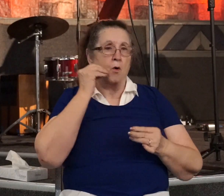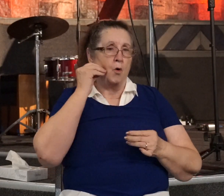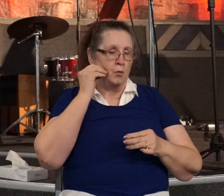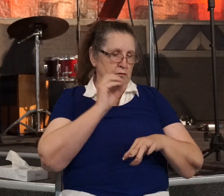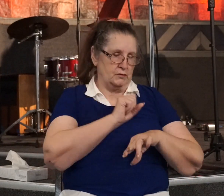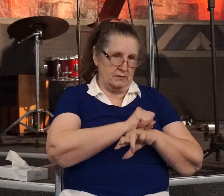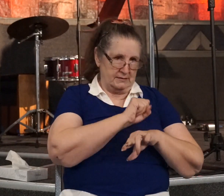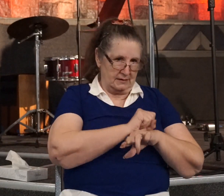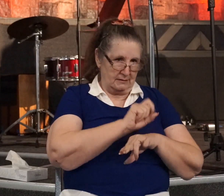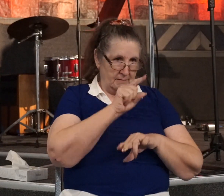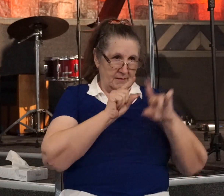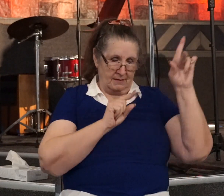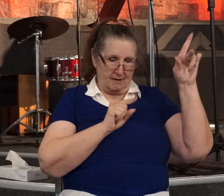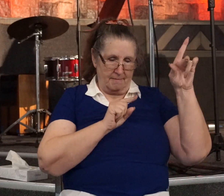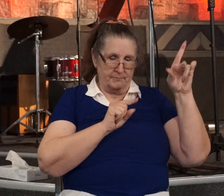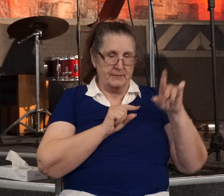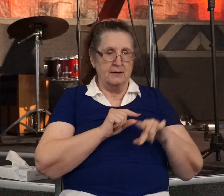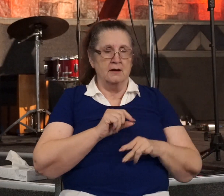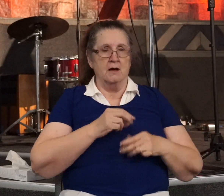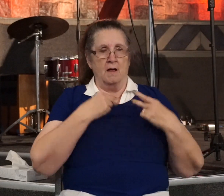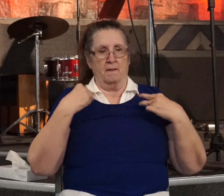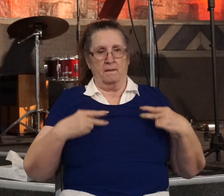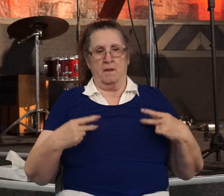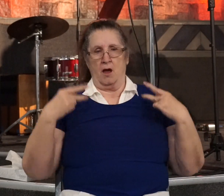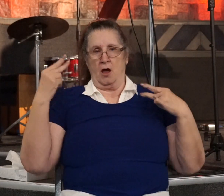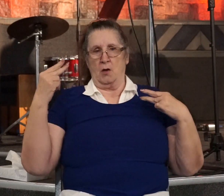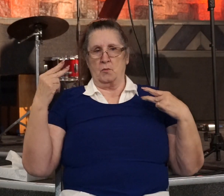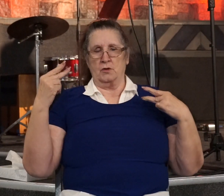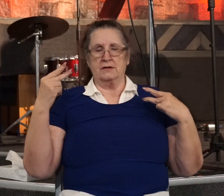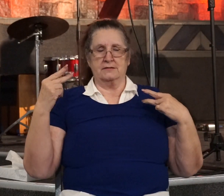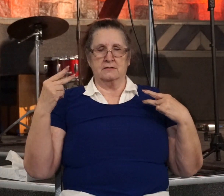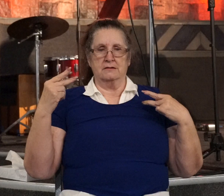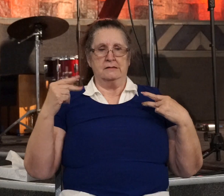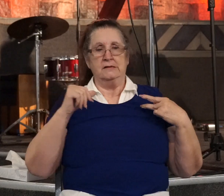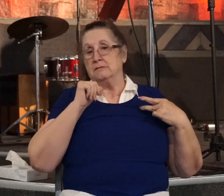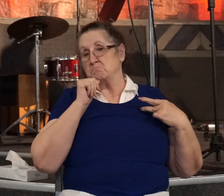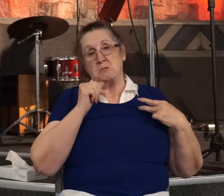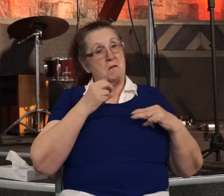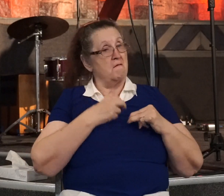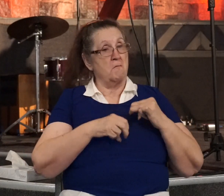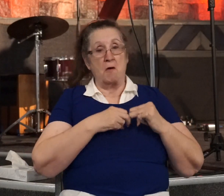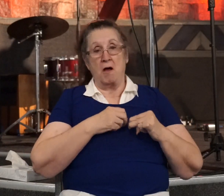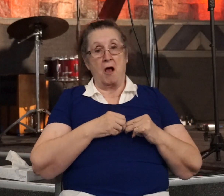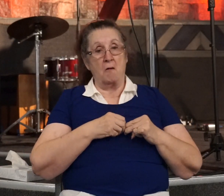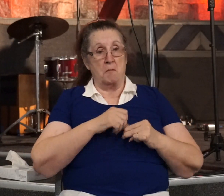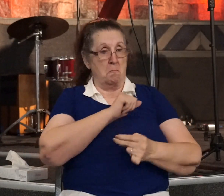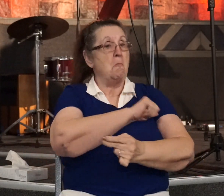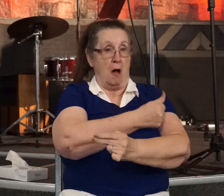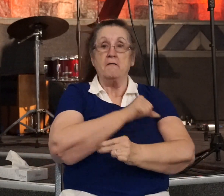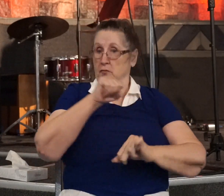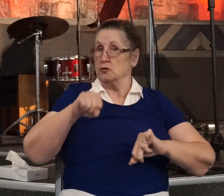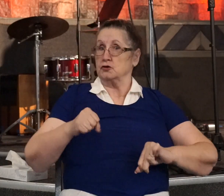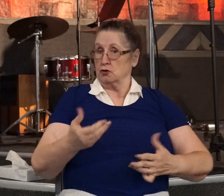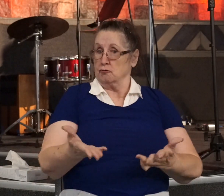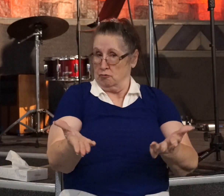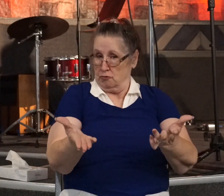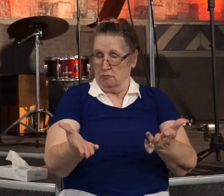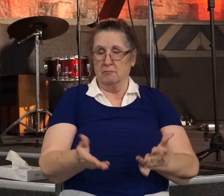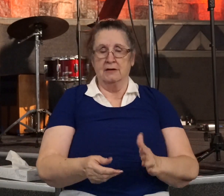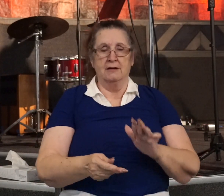Of course, Caiaphas, the high priest, well, he didn't have any problem authorizing that. He gave Saul letters to